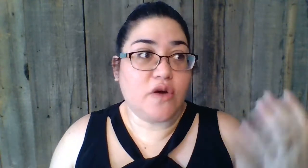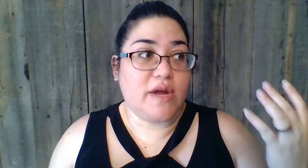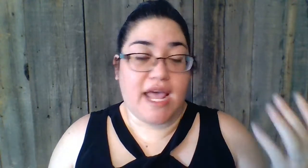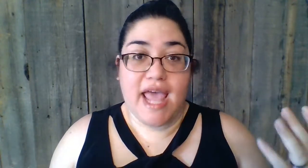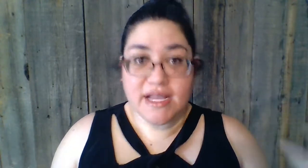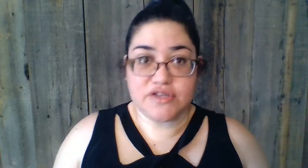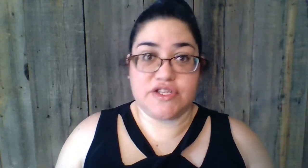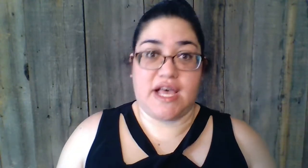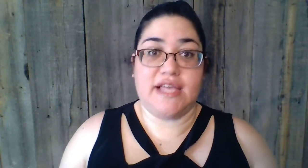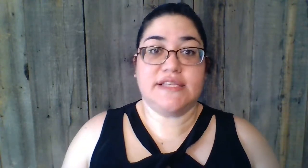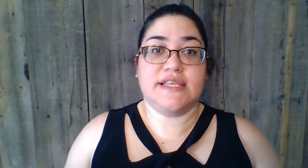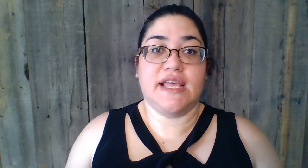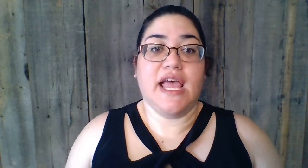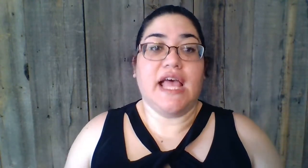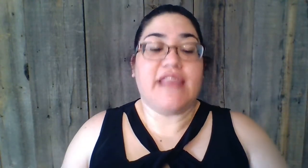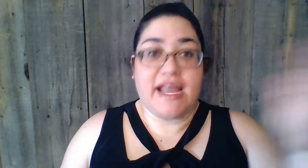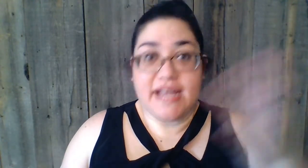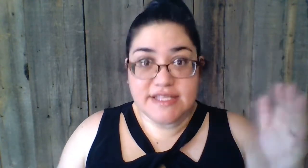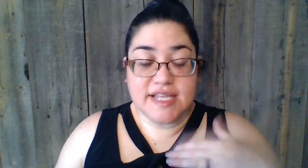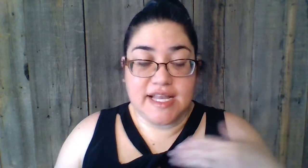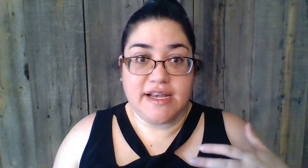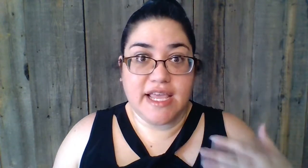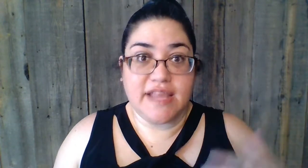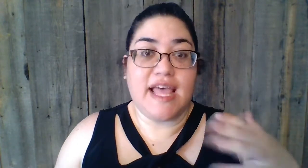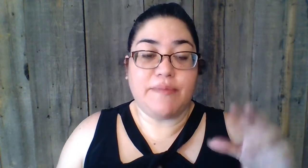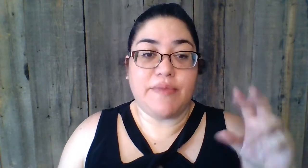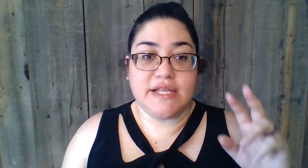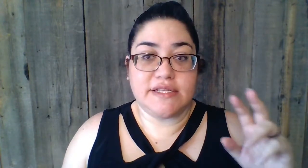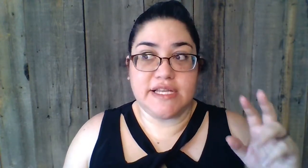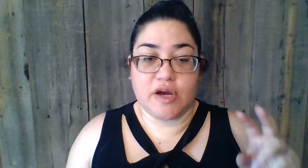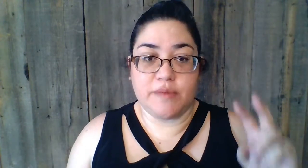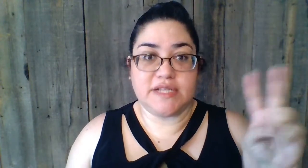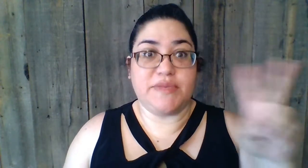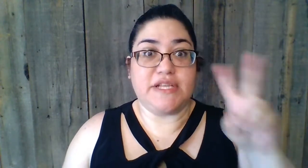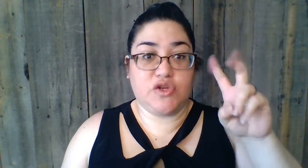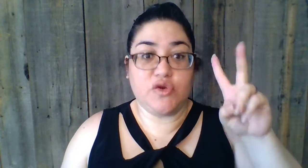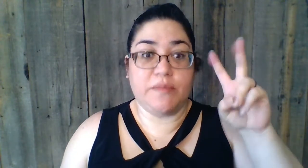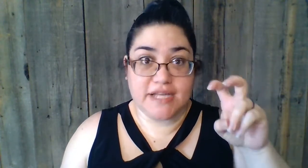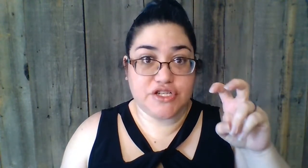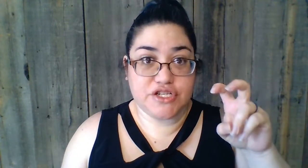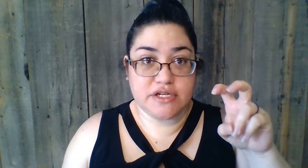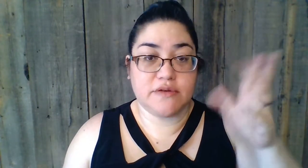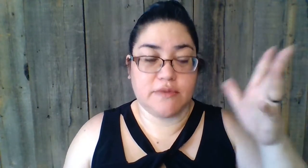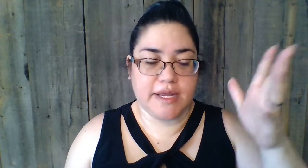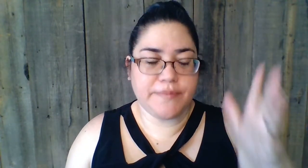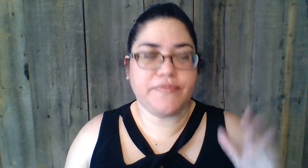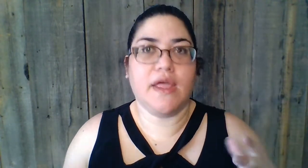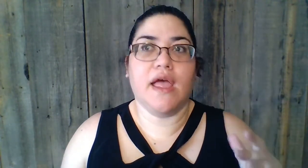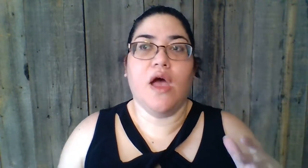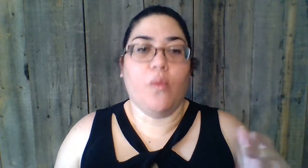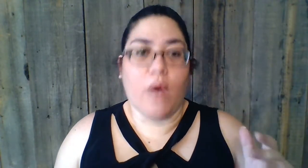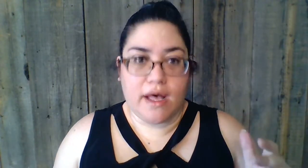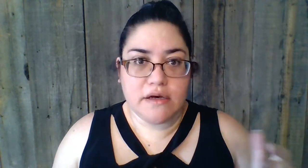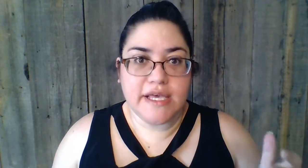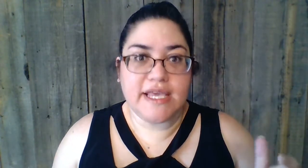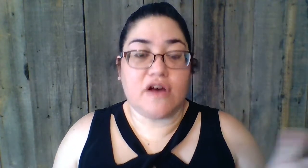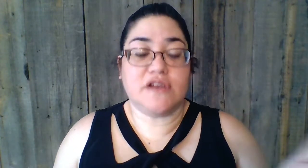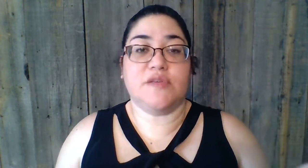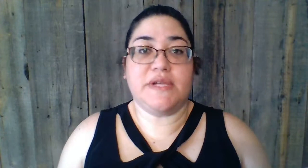go and I exercise, that insulin can then be determined as being too much, right? Well, it can also be